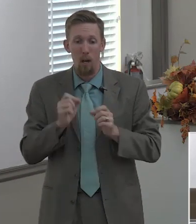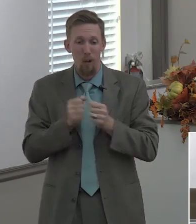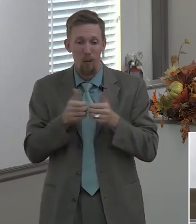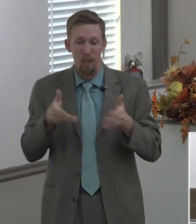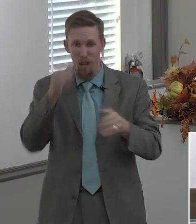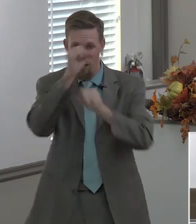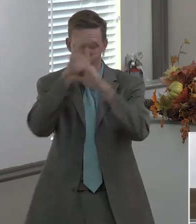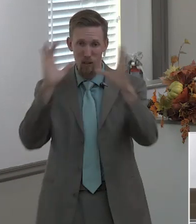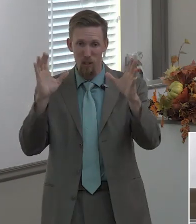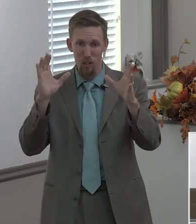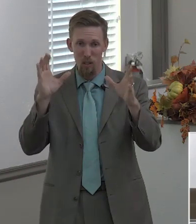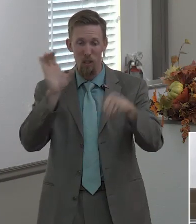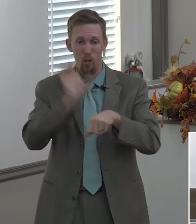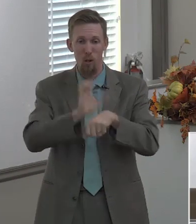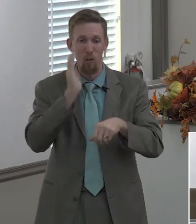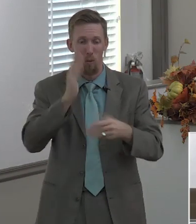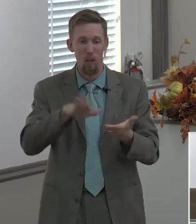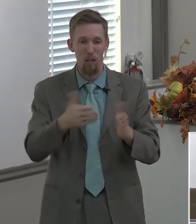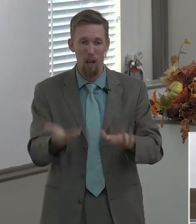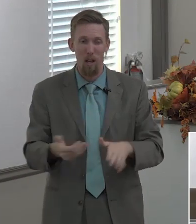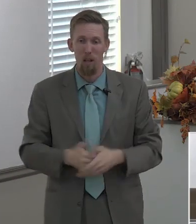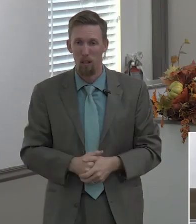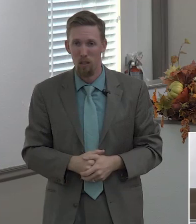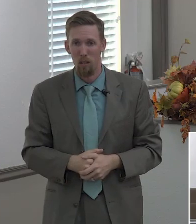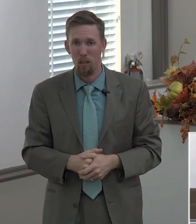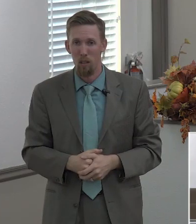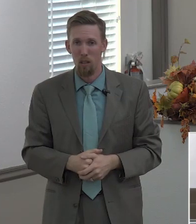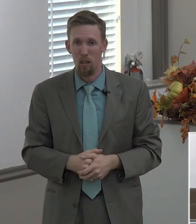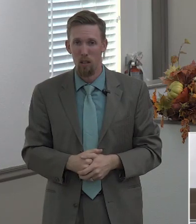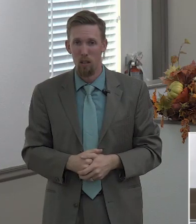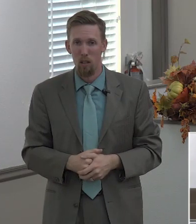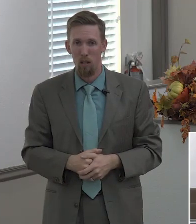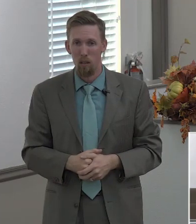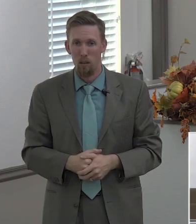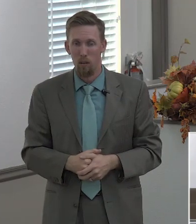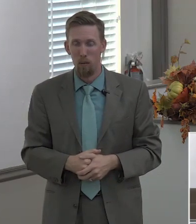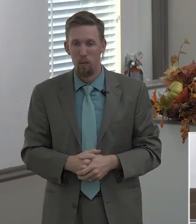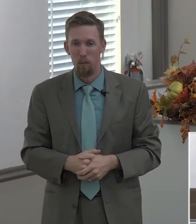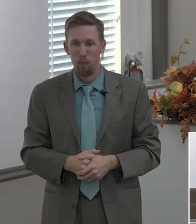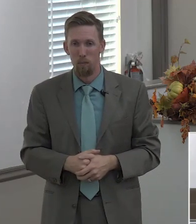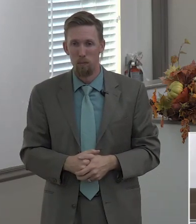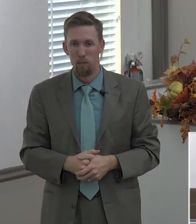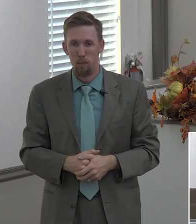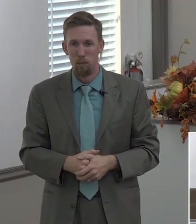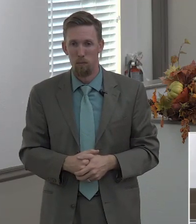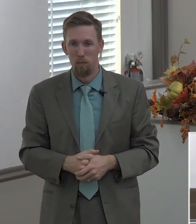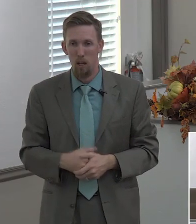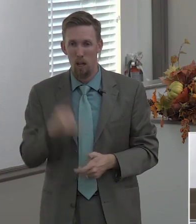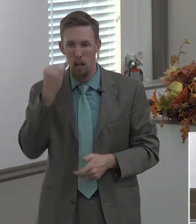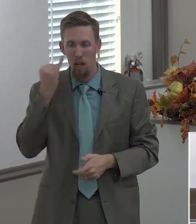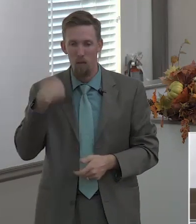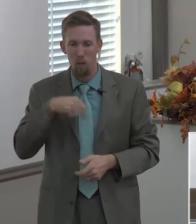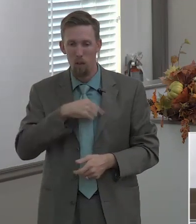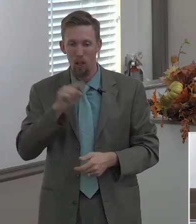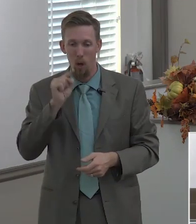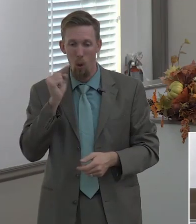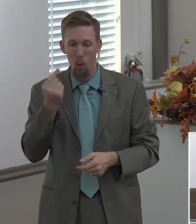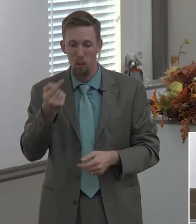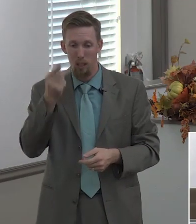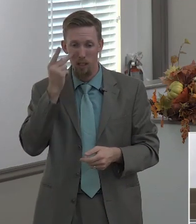and without it we perish if all we can see is what right is right in front of us